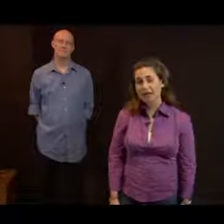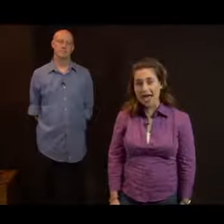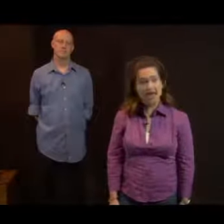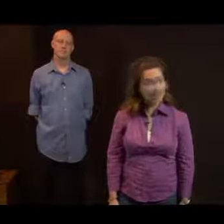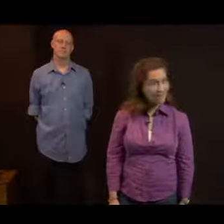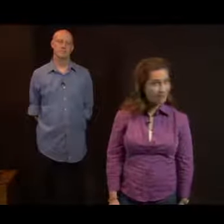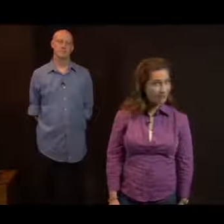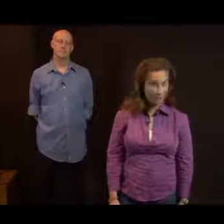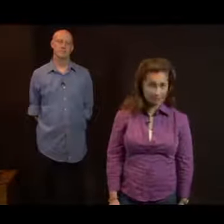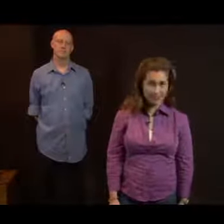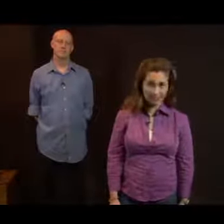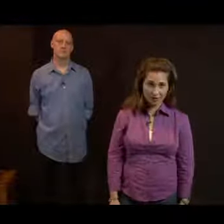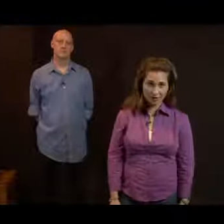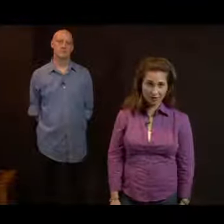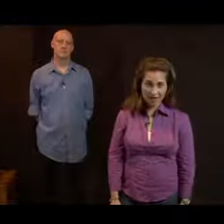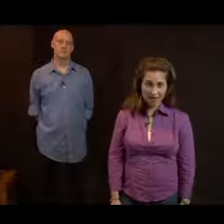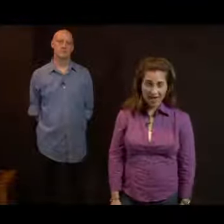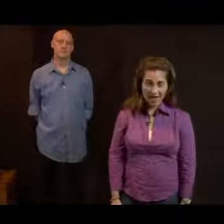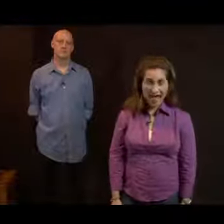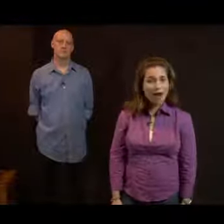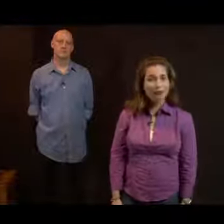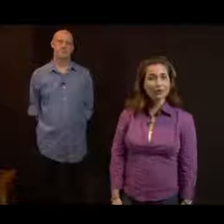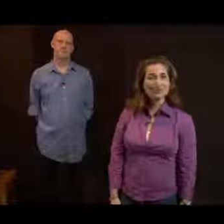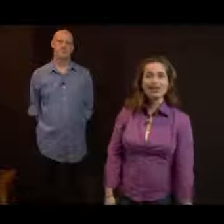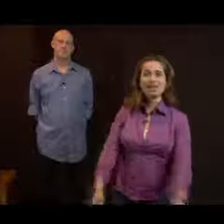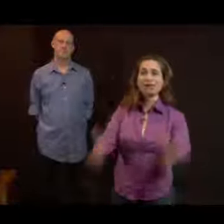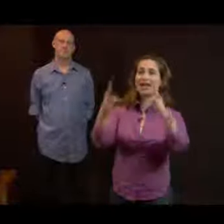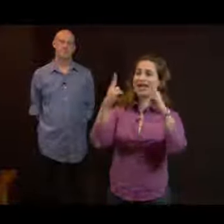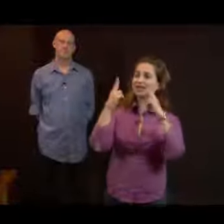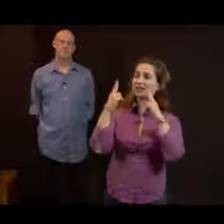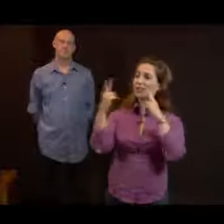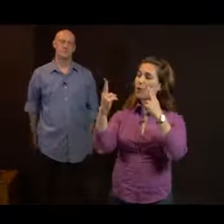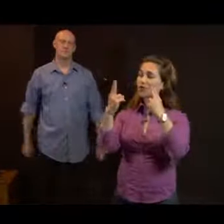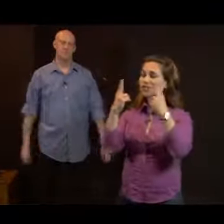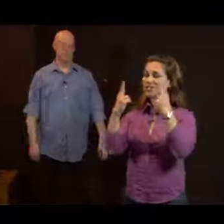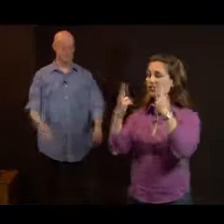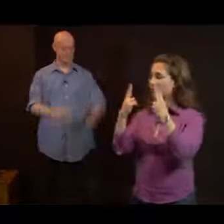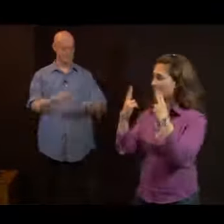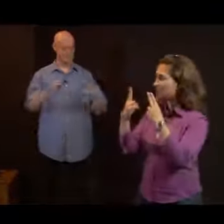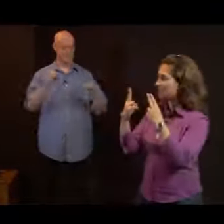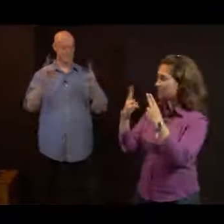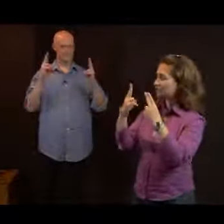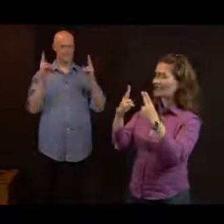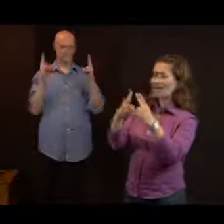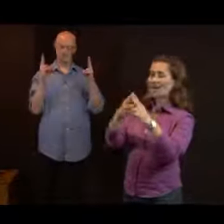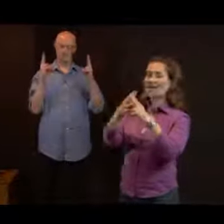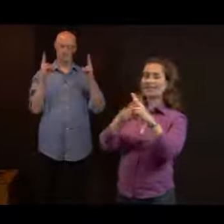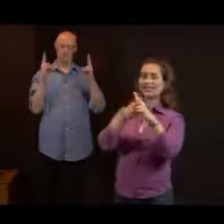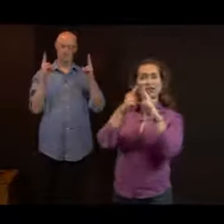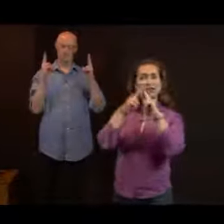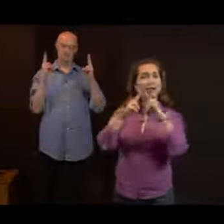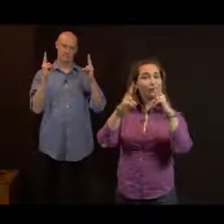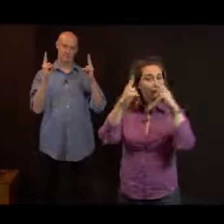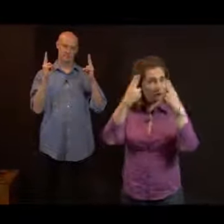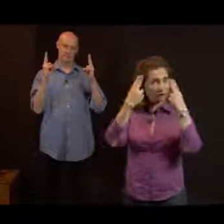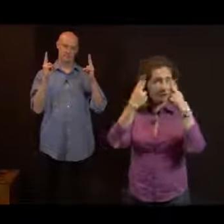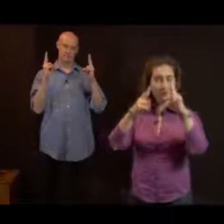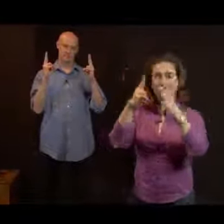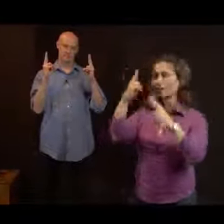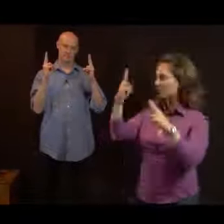Every man for himself. How it works is everyone has these poison swords here. They're also two fingers. But they're also